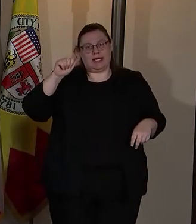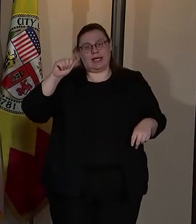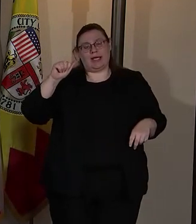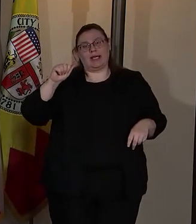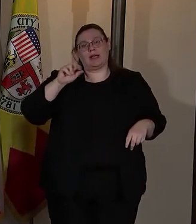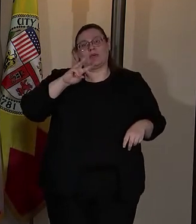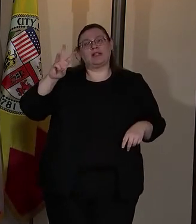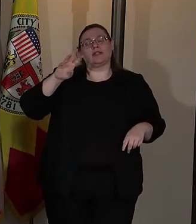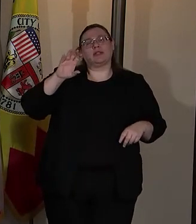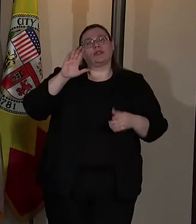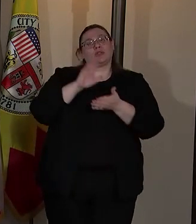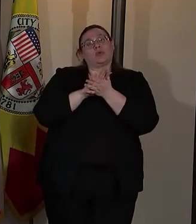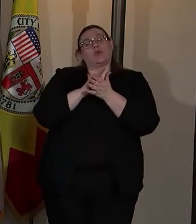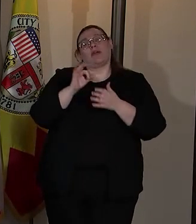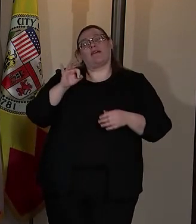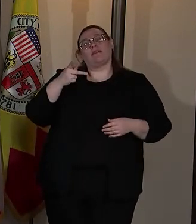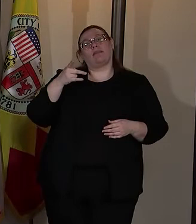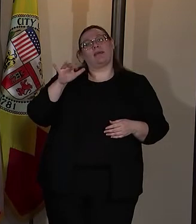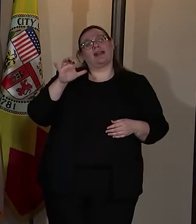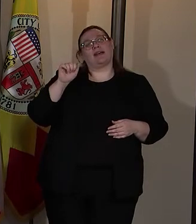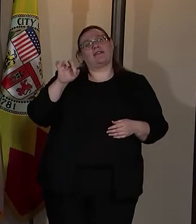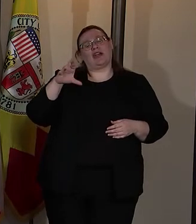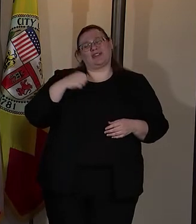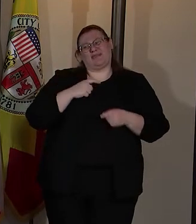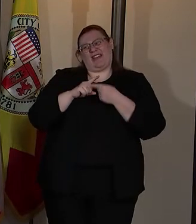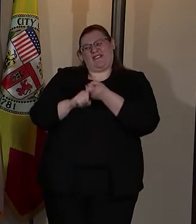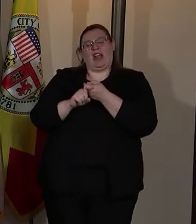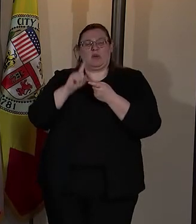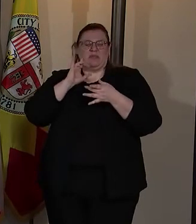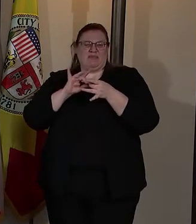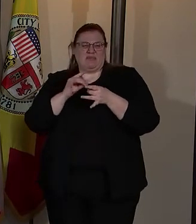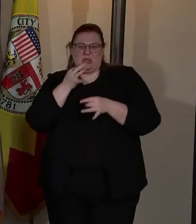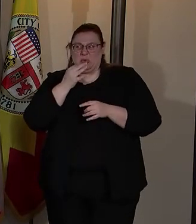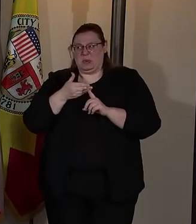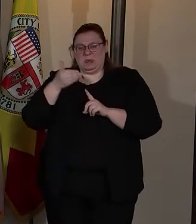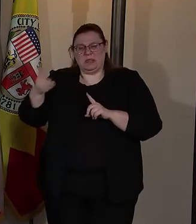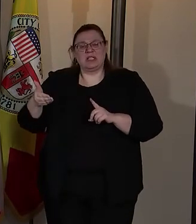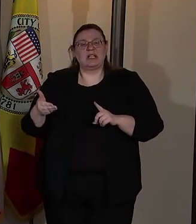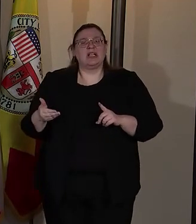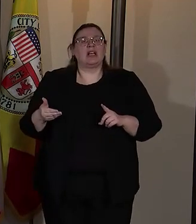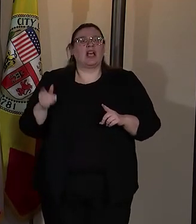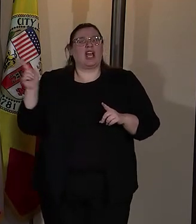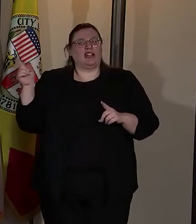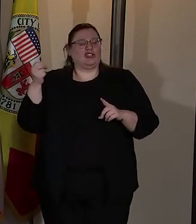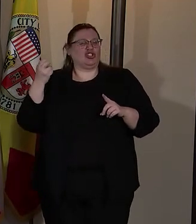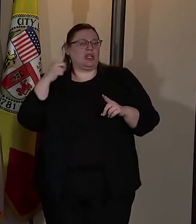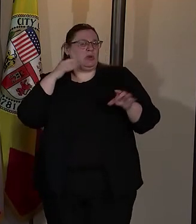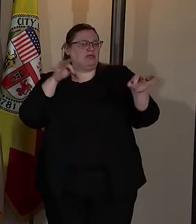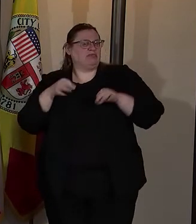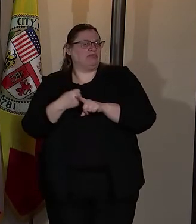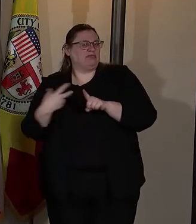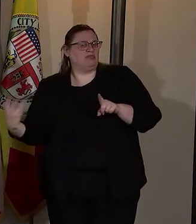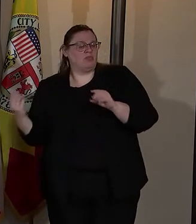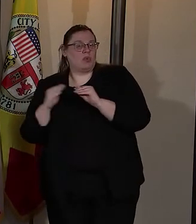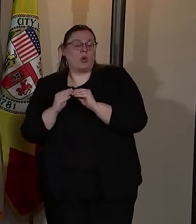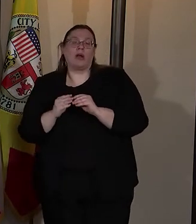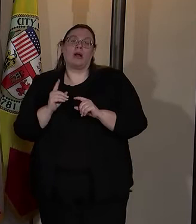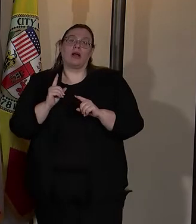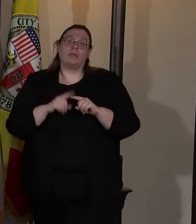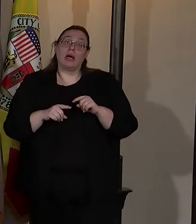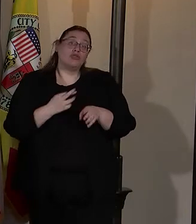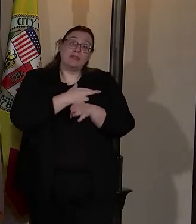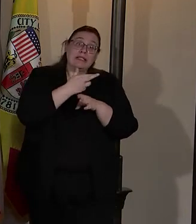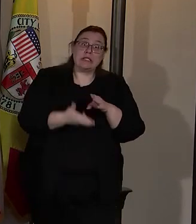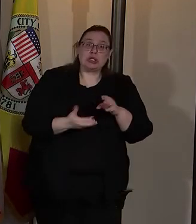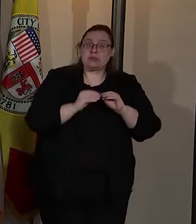School of Public Affairs, which my dear friend Dr. Georgia Leap will speak on shortly. I'll let her get into the specifics, but the results were clear.